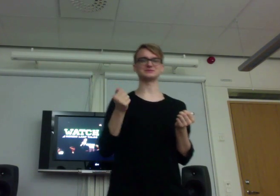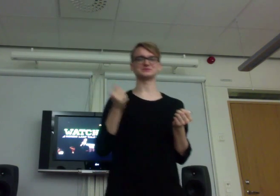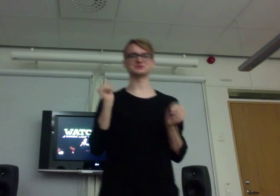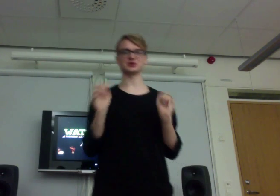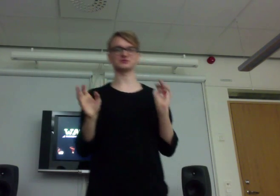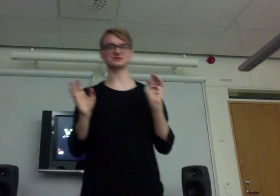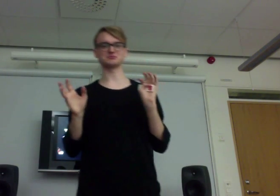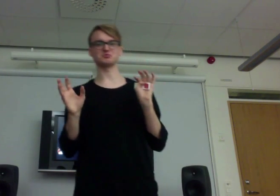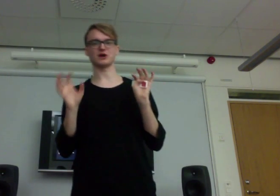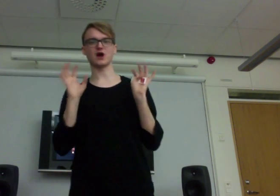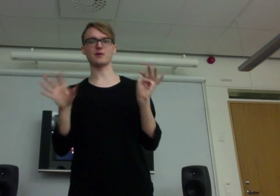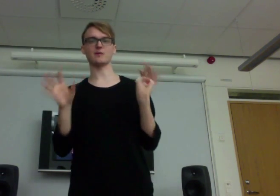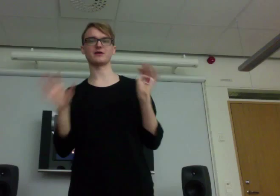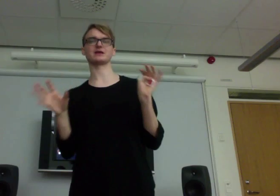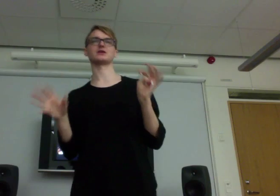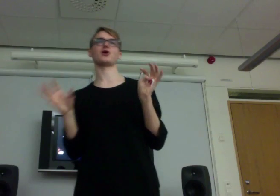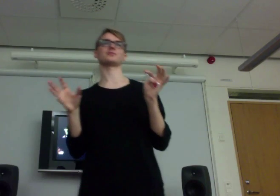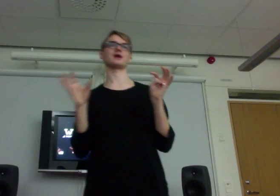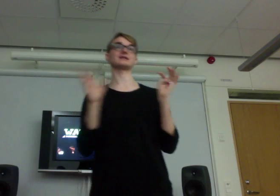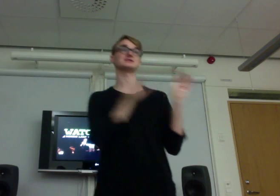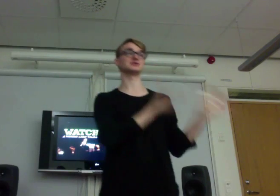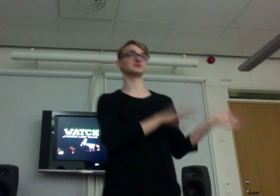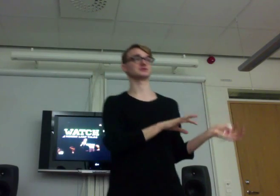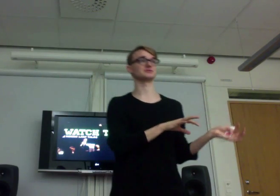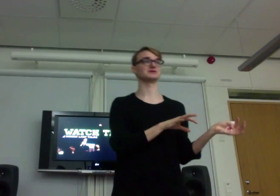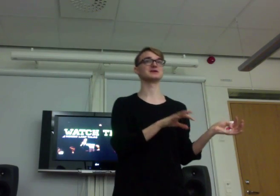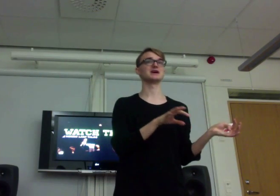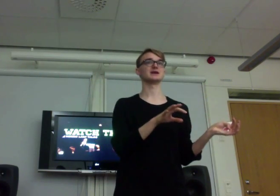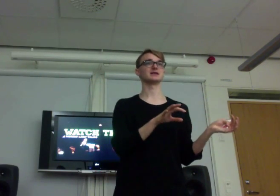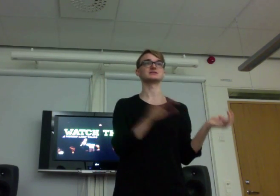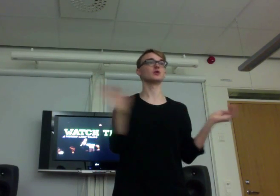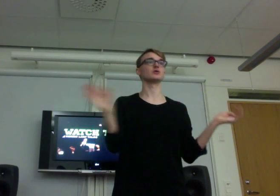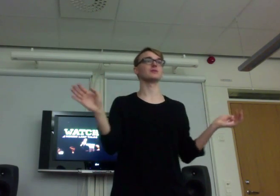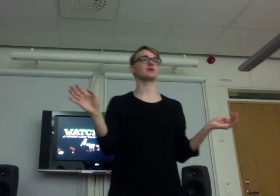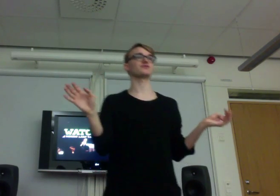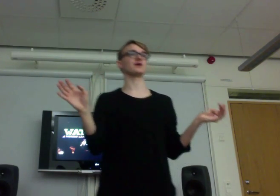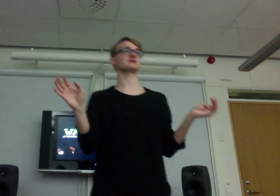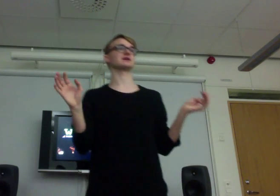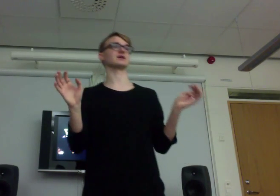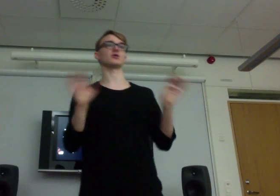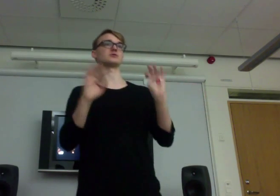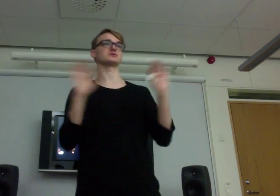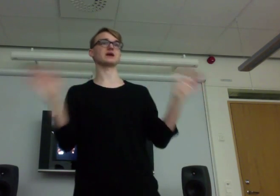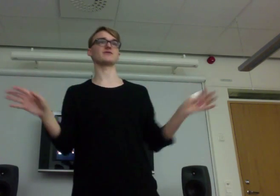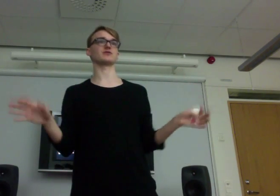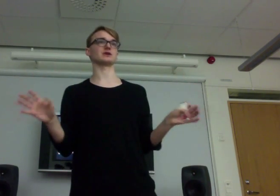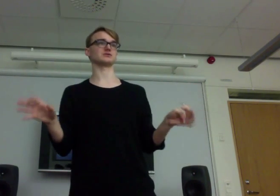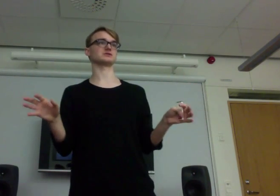it shows how American LARP at least used to be. It's only about fighting almost everything you see.